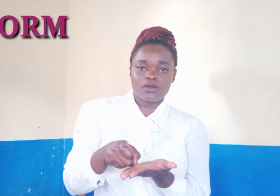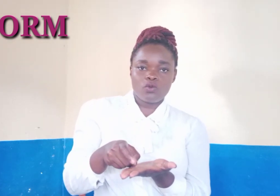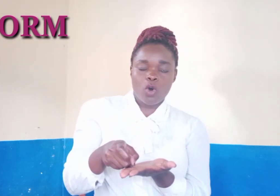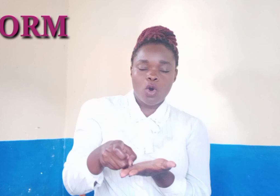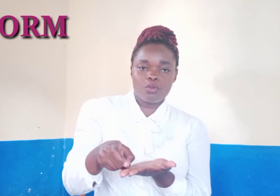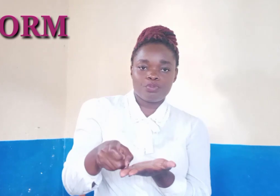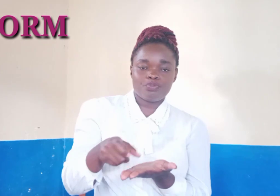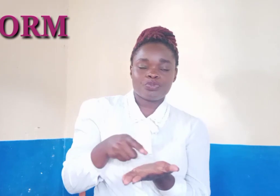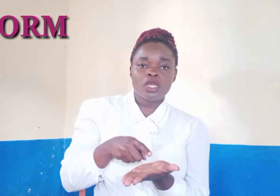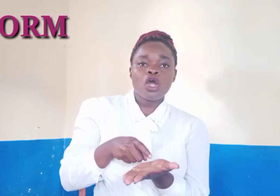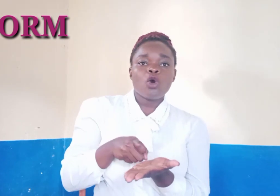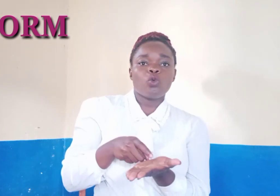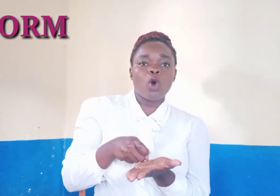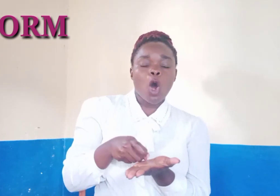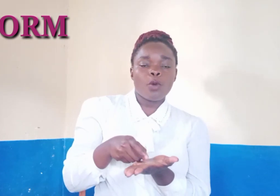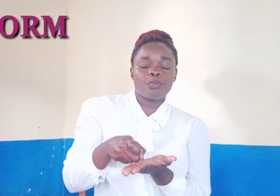warm warm